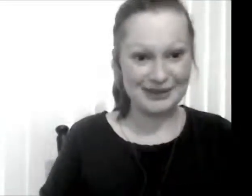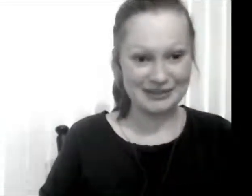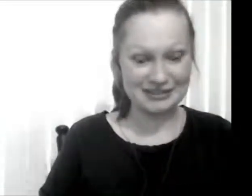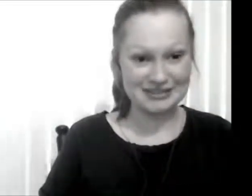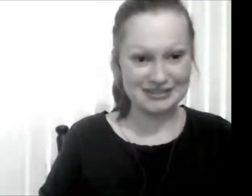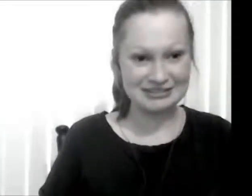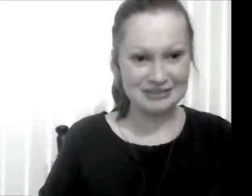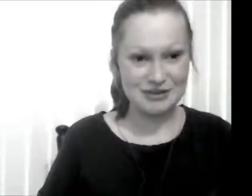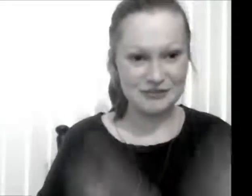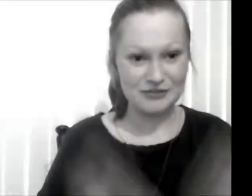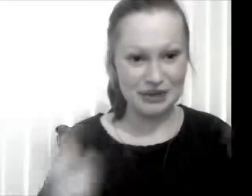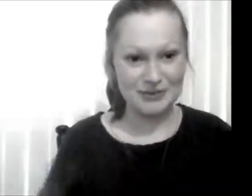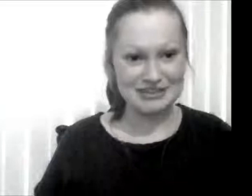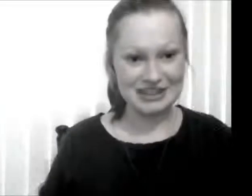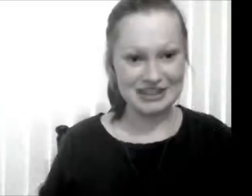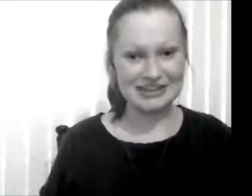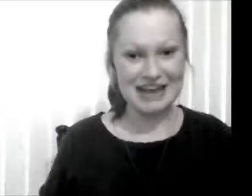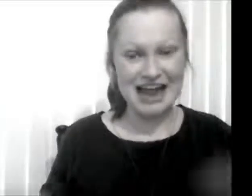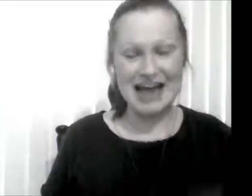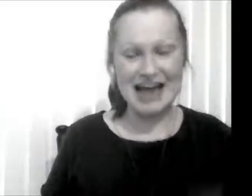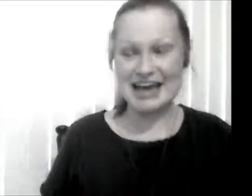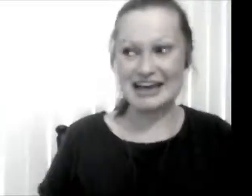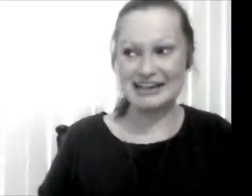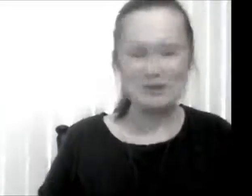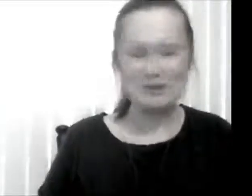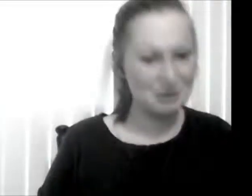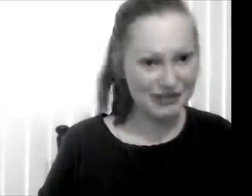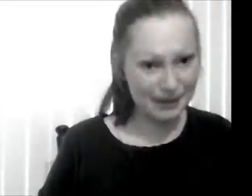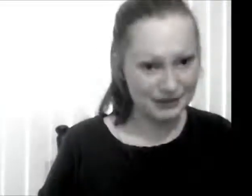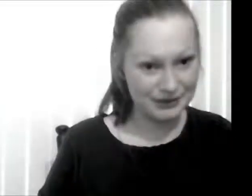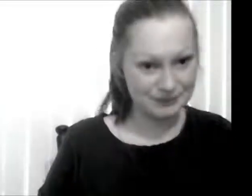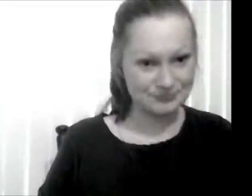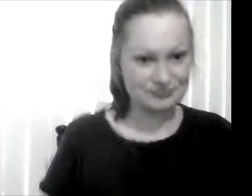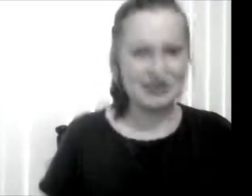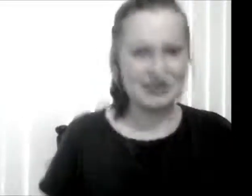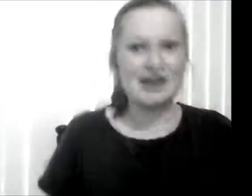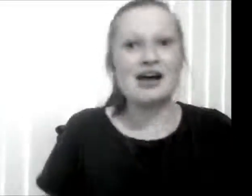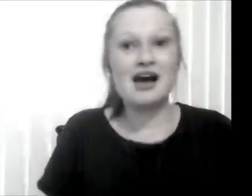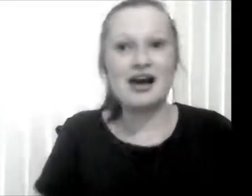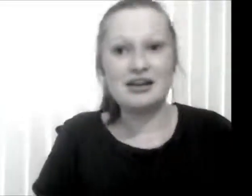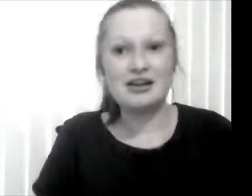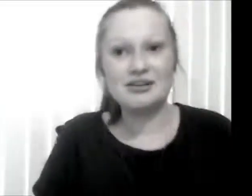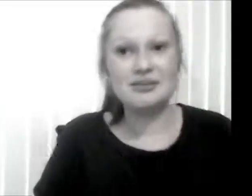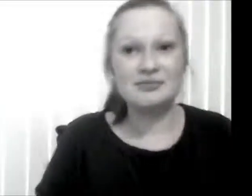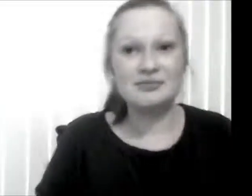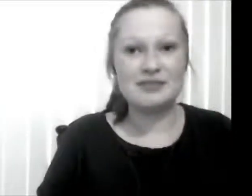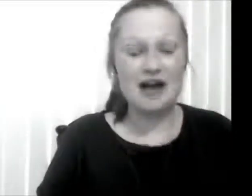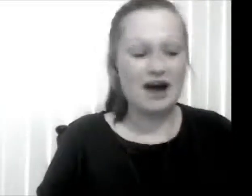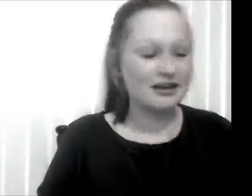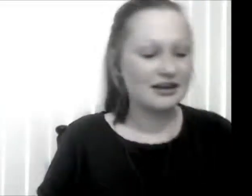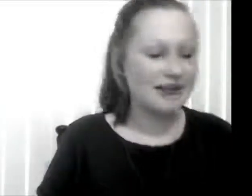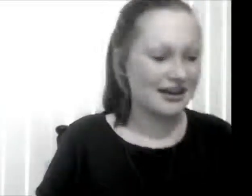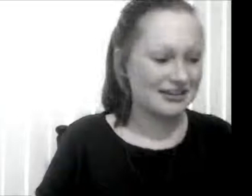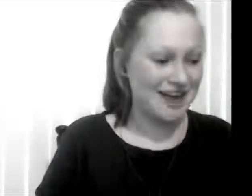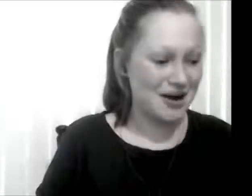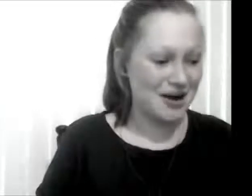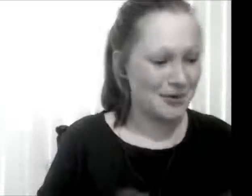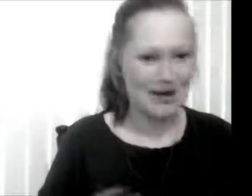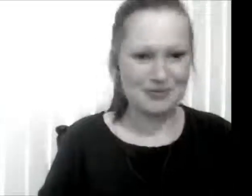list for that one day and it made me really happy. Um yeah oh um by